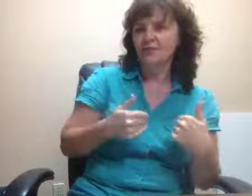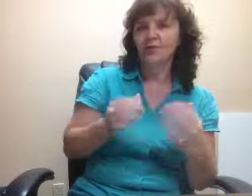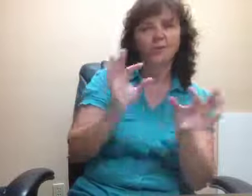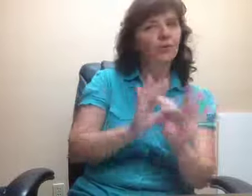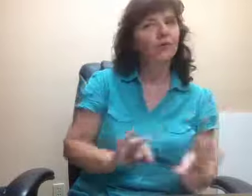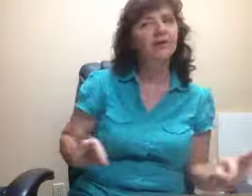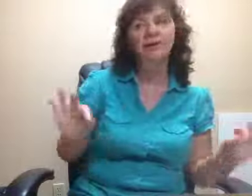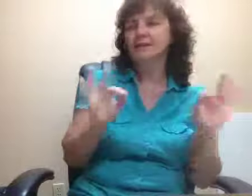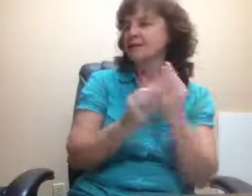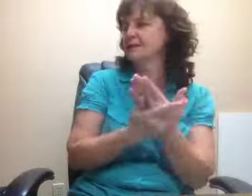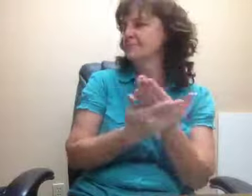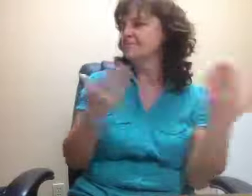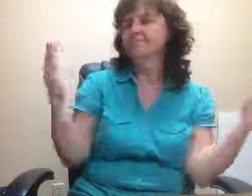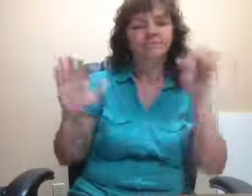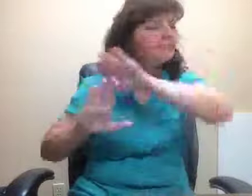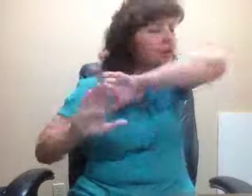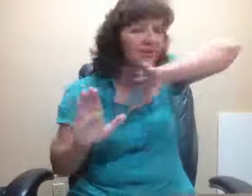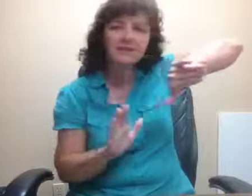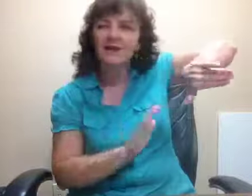Worthless. Worthless. aside.